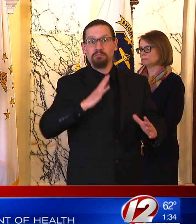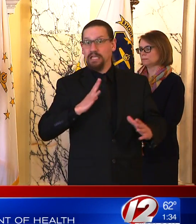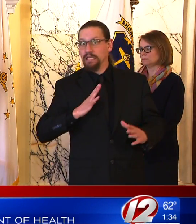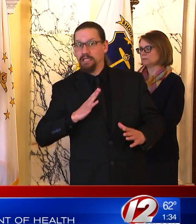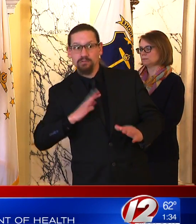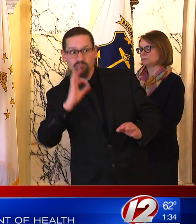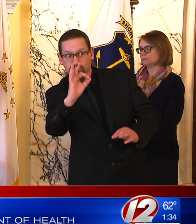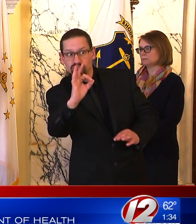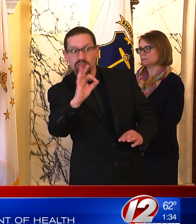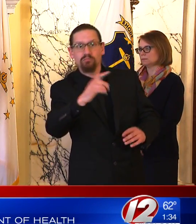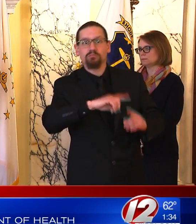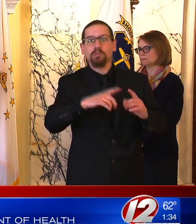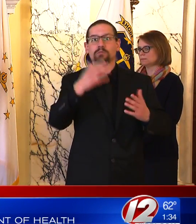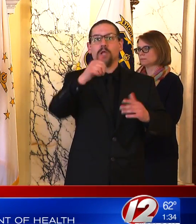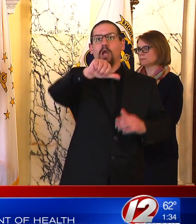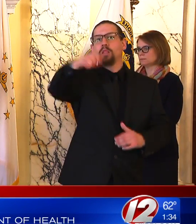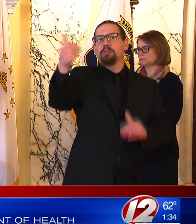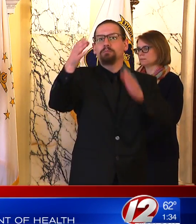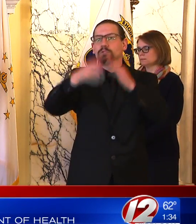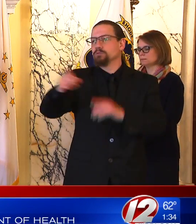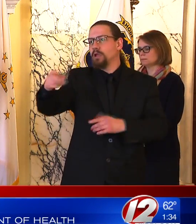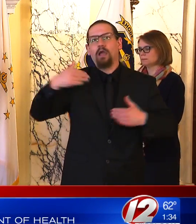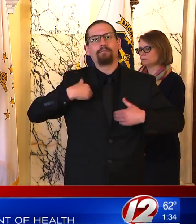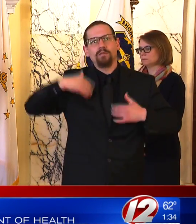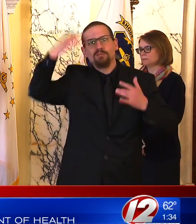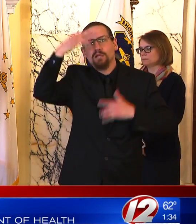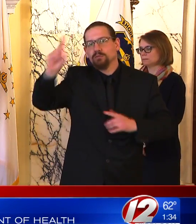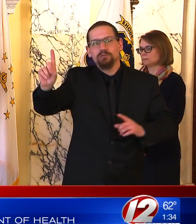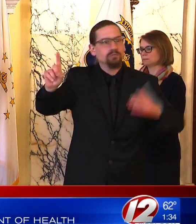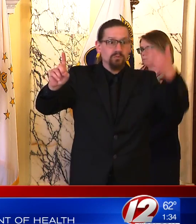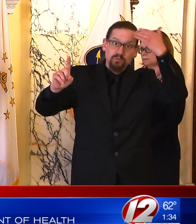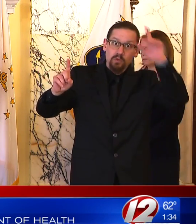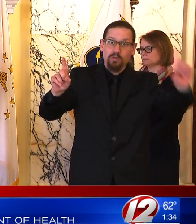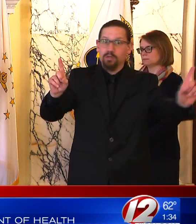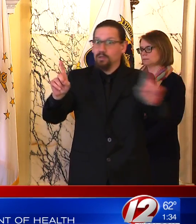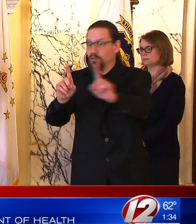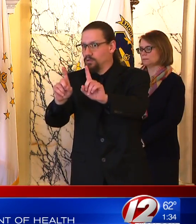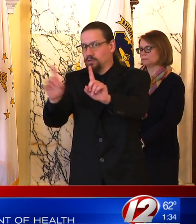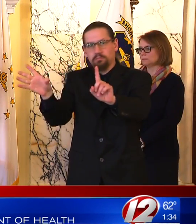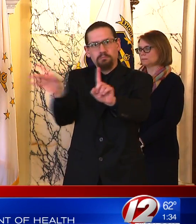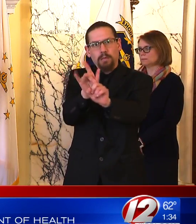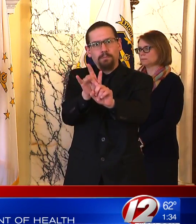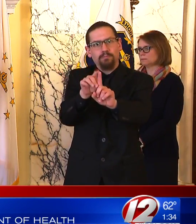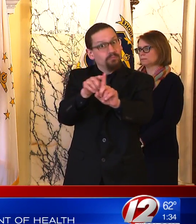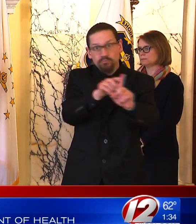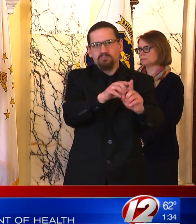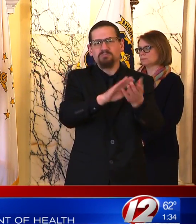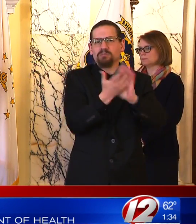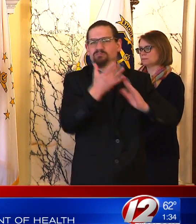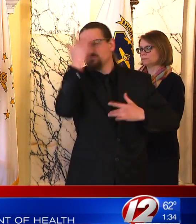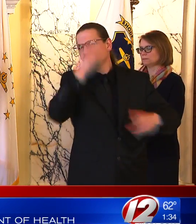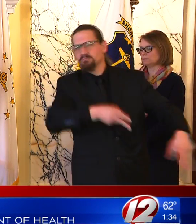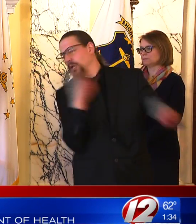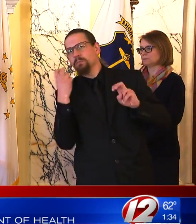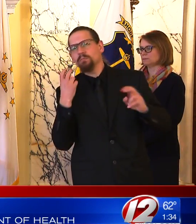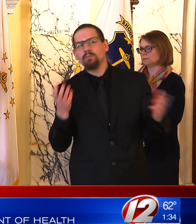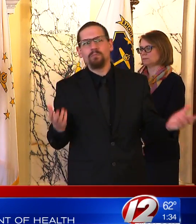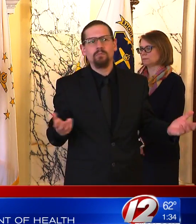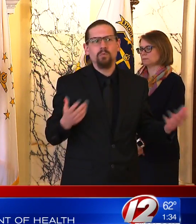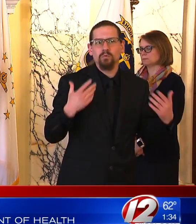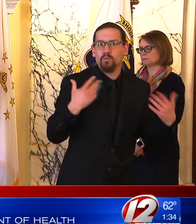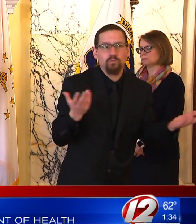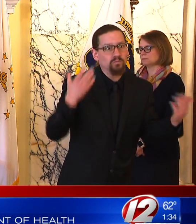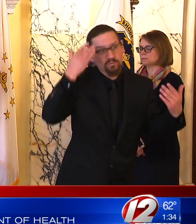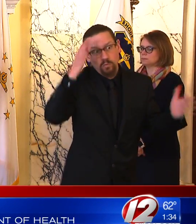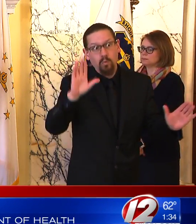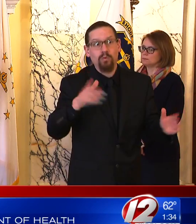can follow the instructions that we are giving, students, middle-aged adults, older adults,